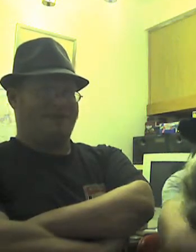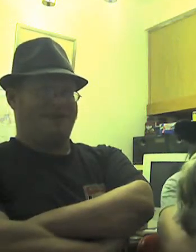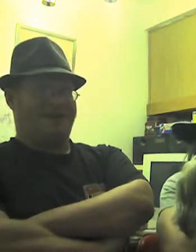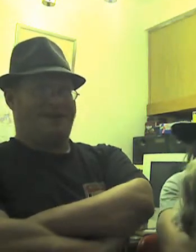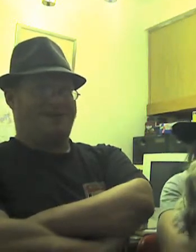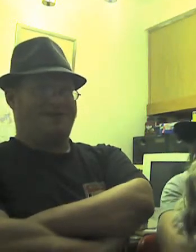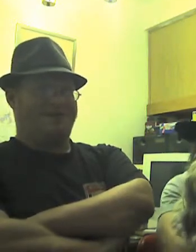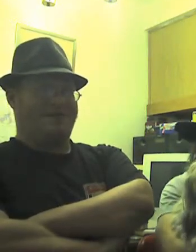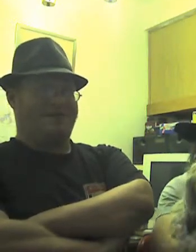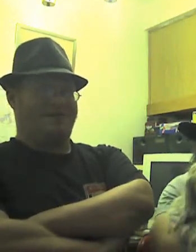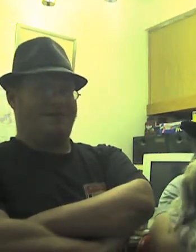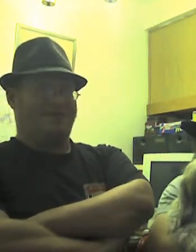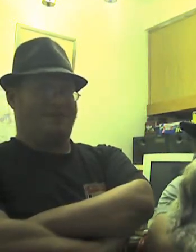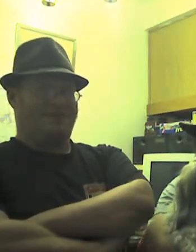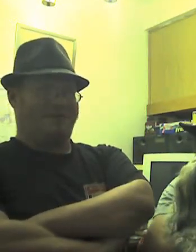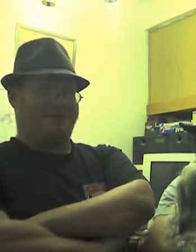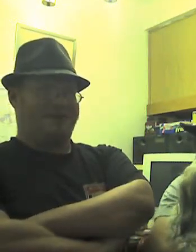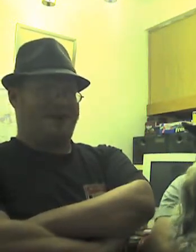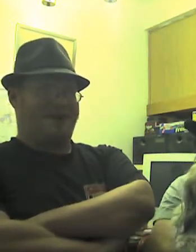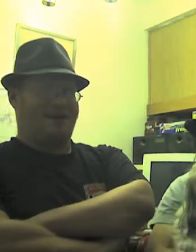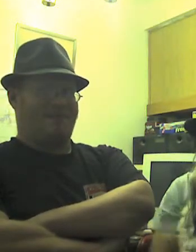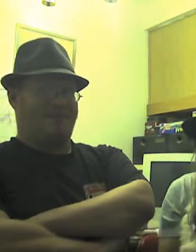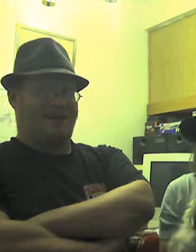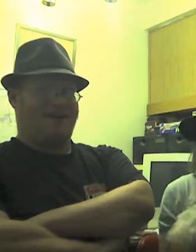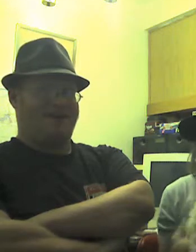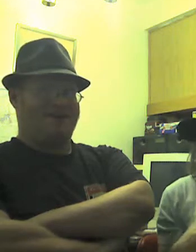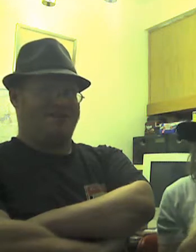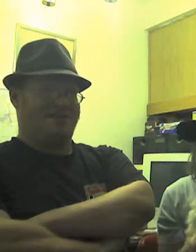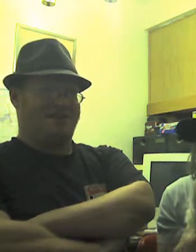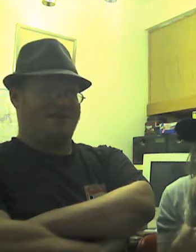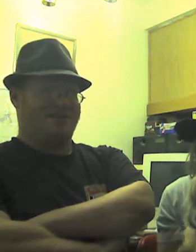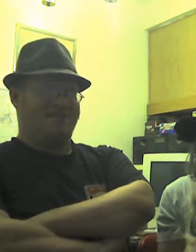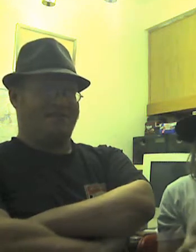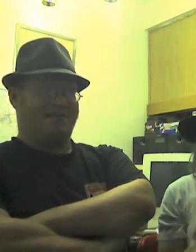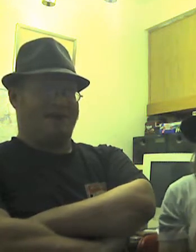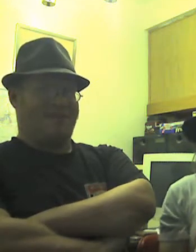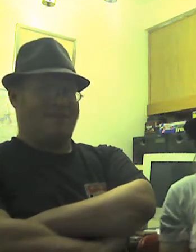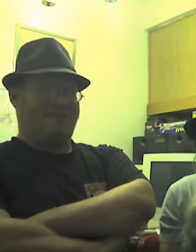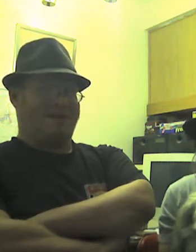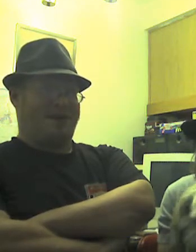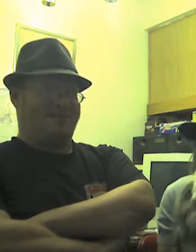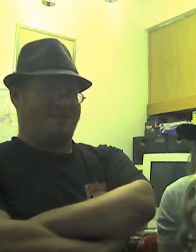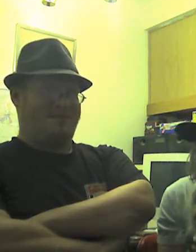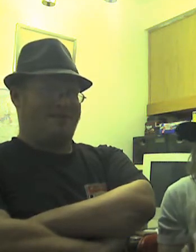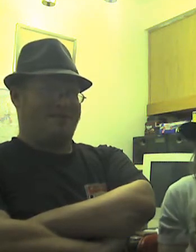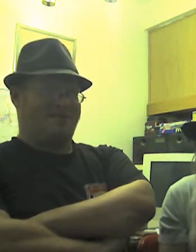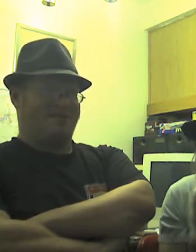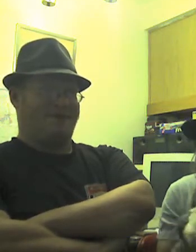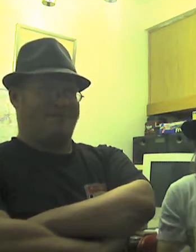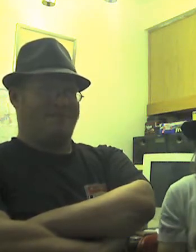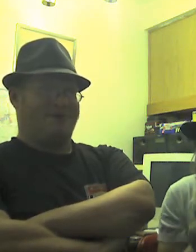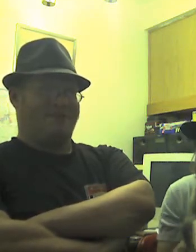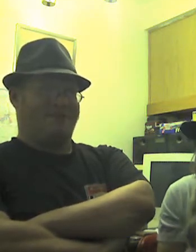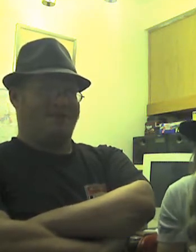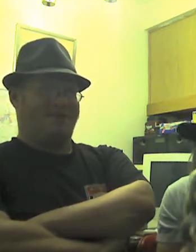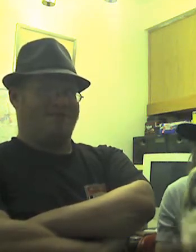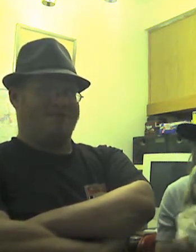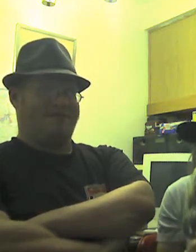and I don't know if they still do the Bud Bowls or not. I haven't paid attention in years, but I remember that. So, maybe this is the real Bud Bowl, and those were just